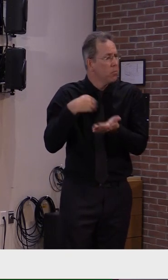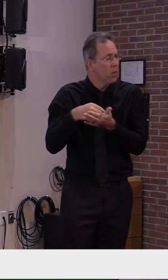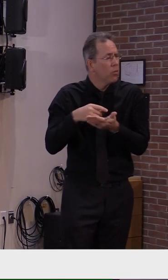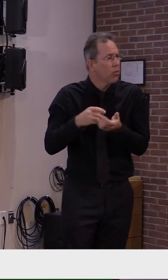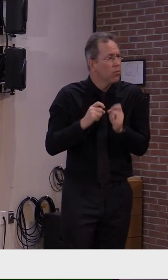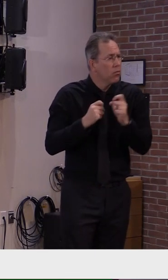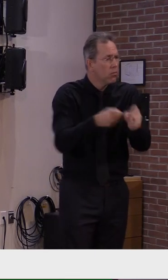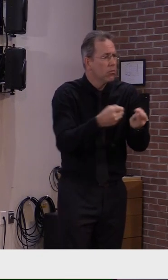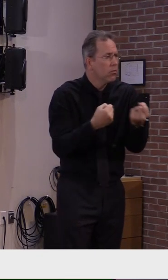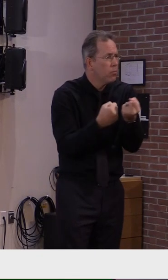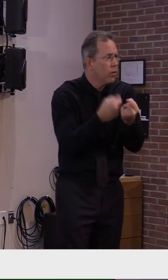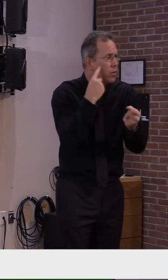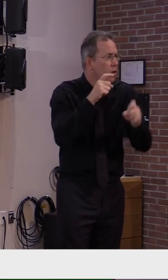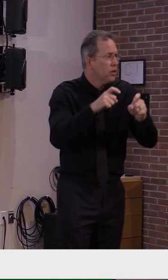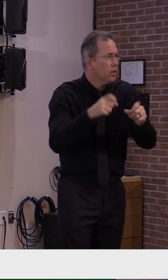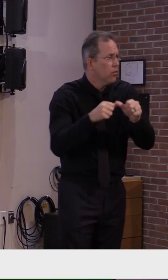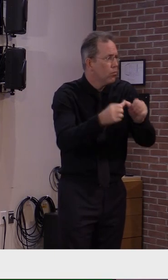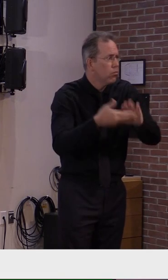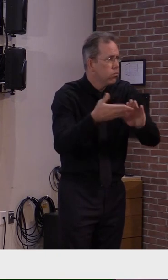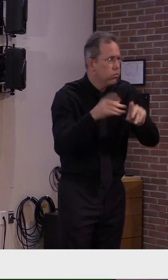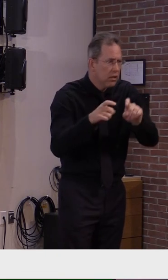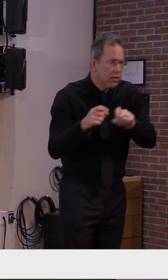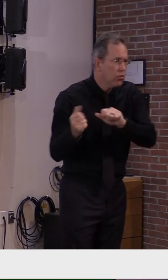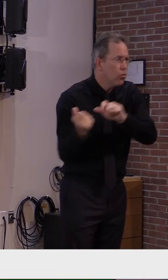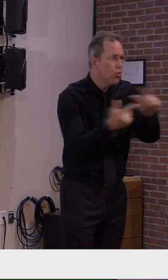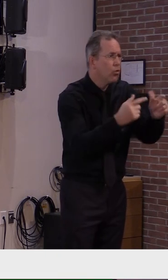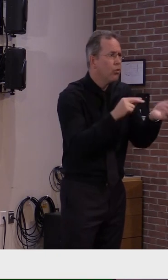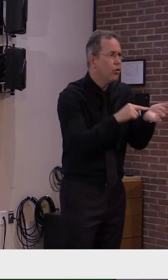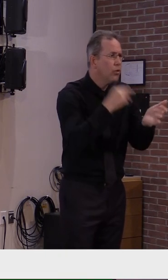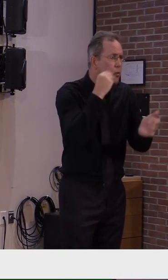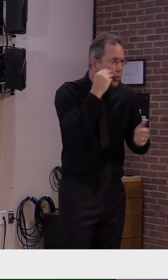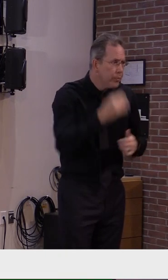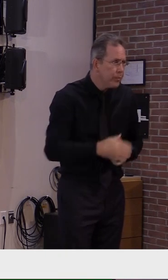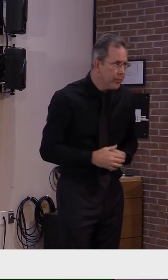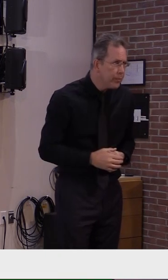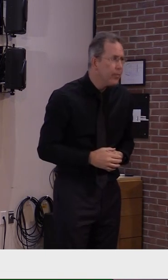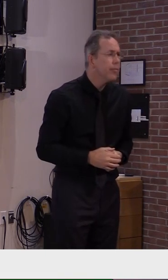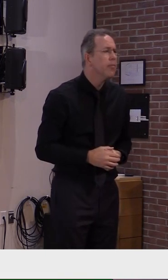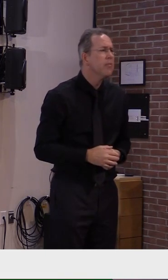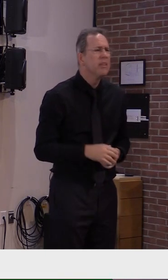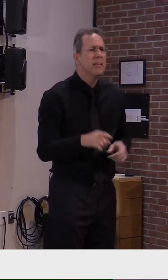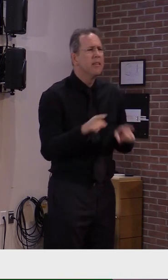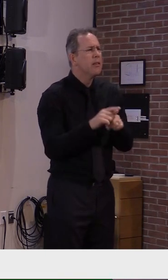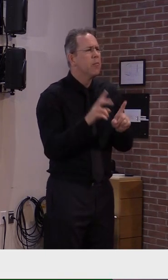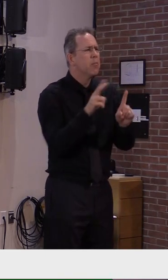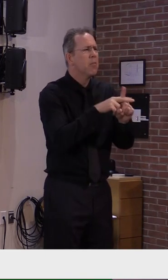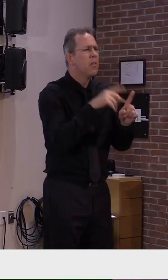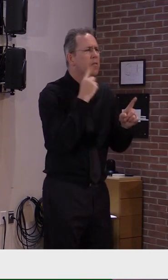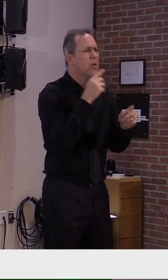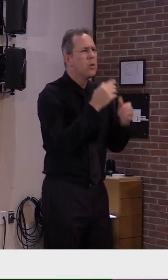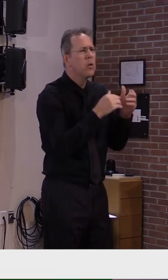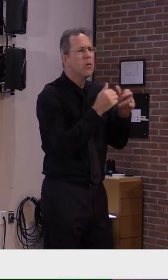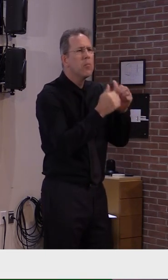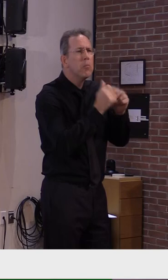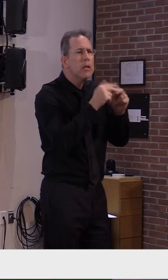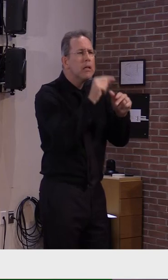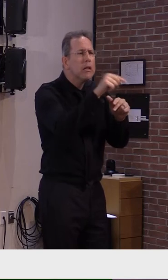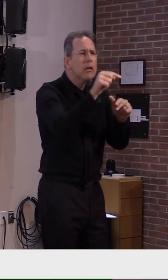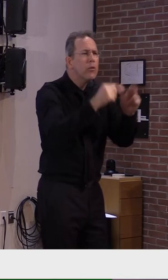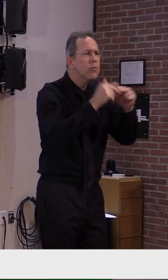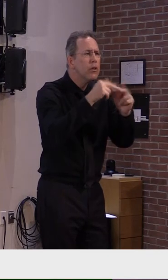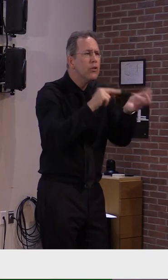all skilled nursing facilities and all residential care. We are counting on all our